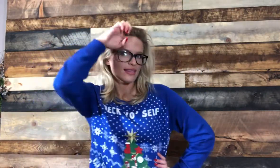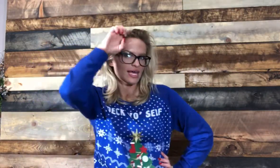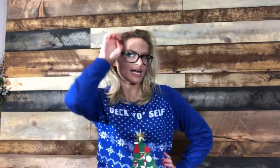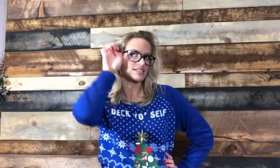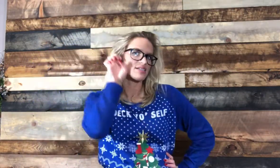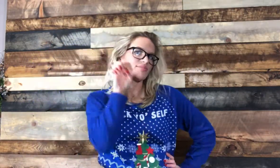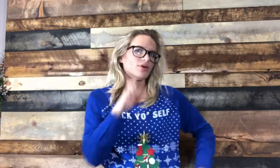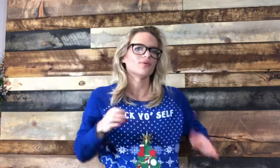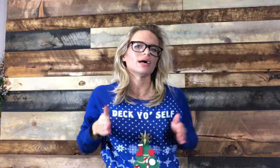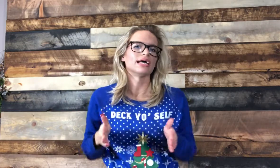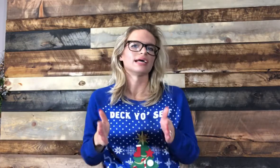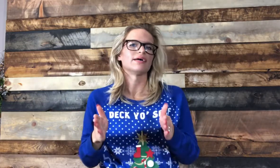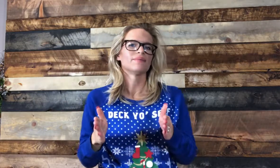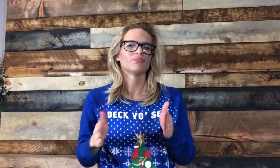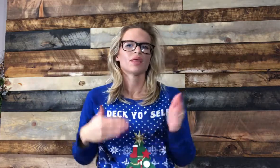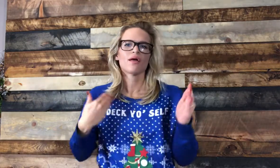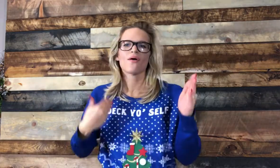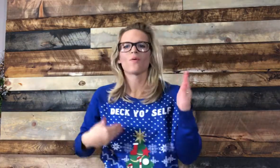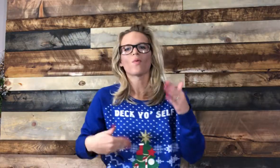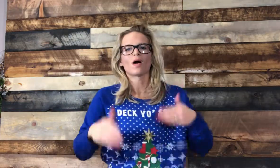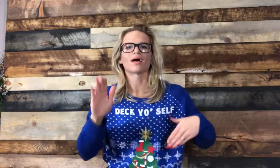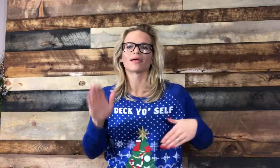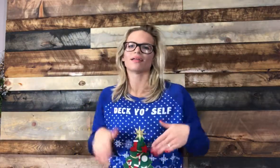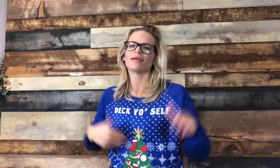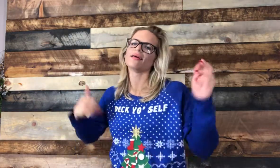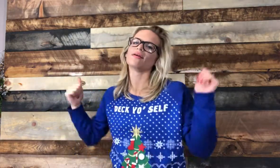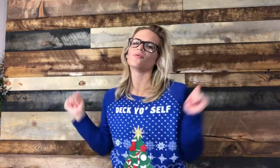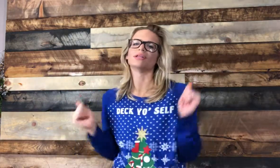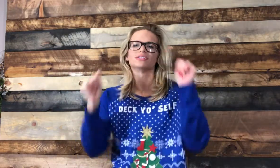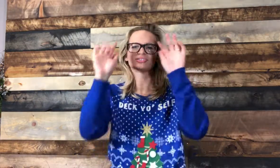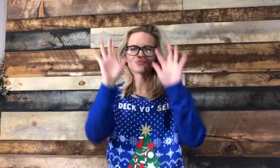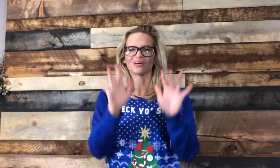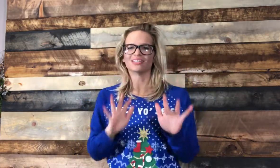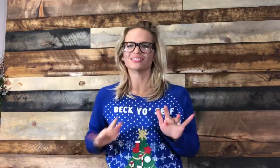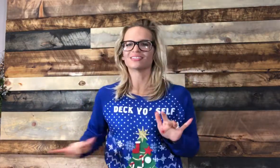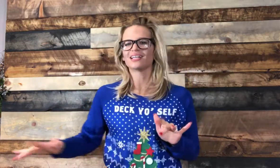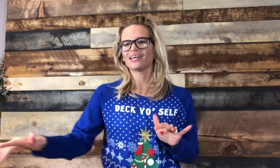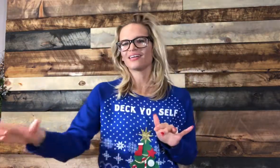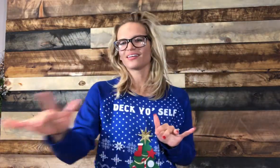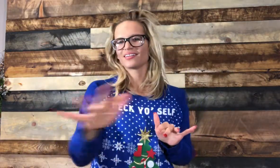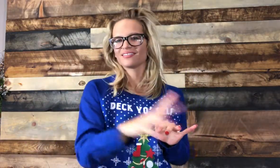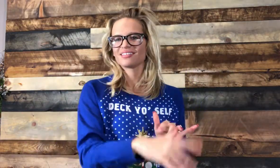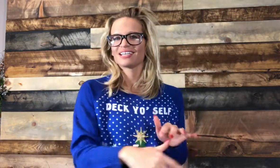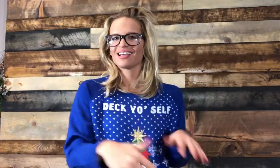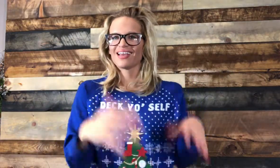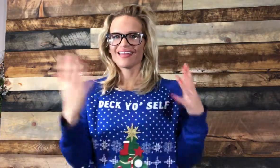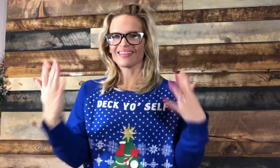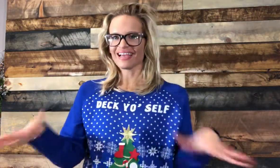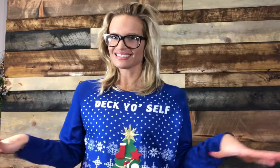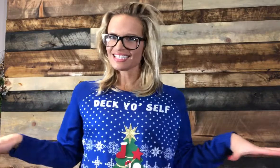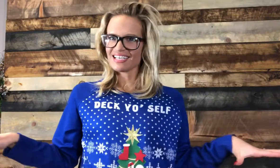The Eskimo way. Walking in a winter wonderland. That's it.